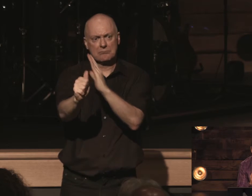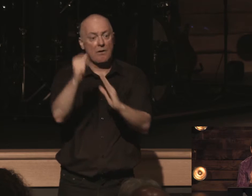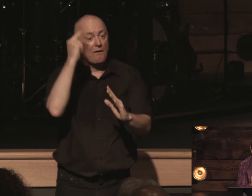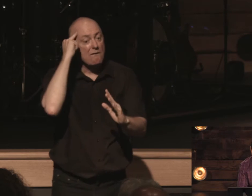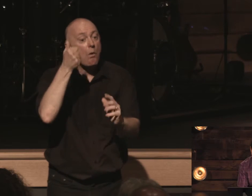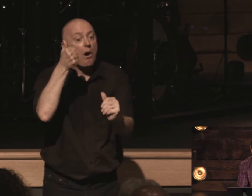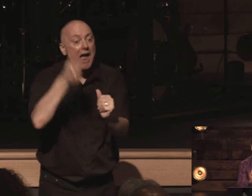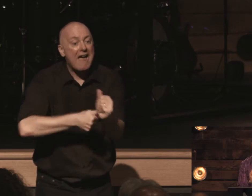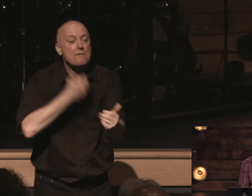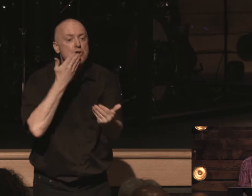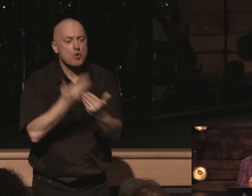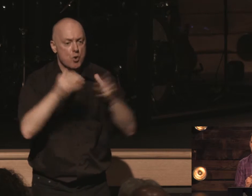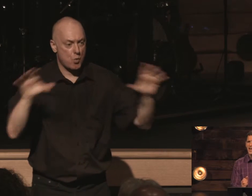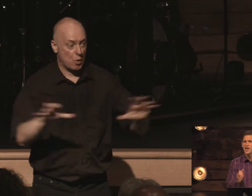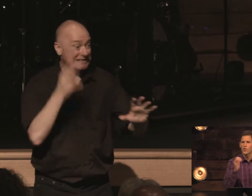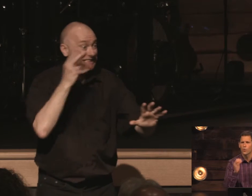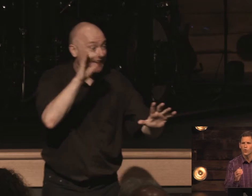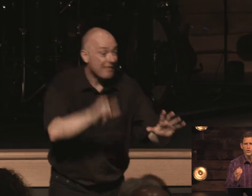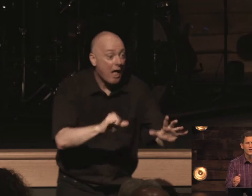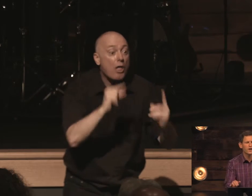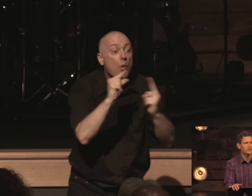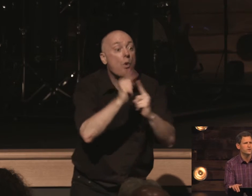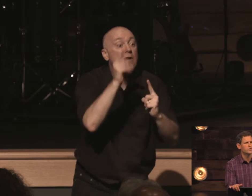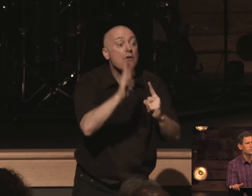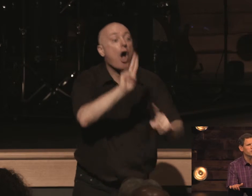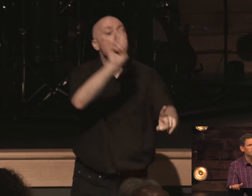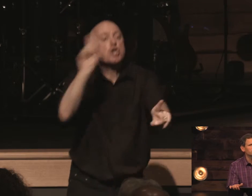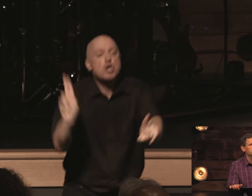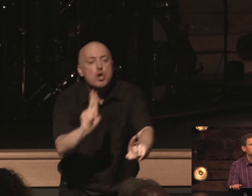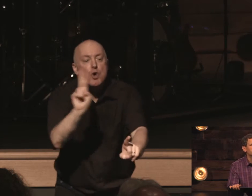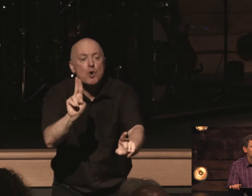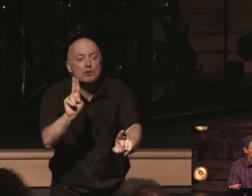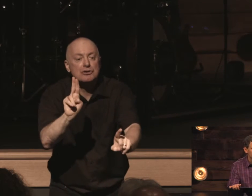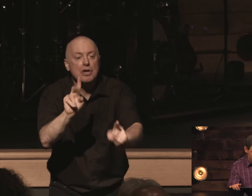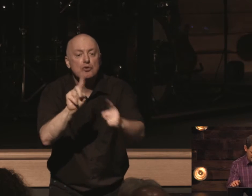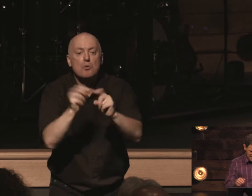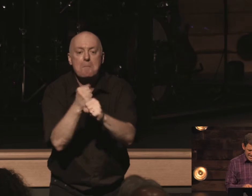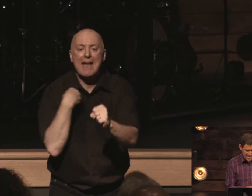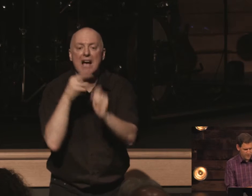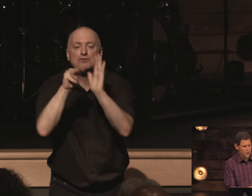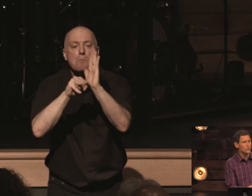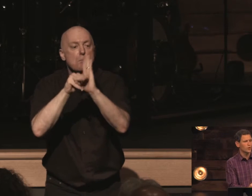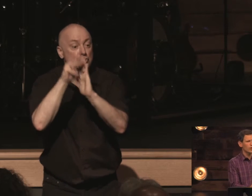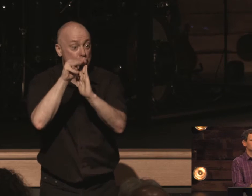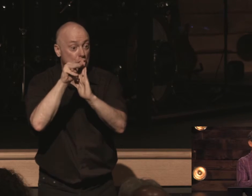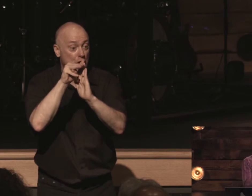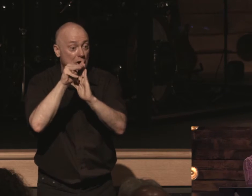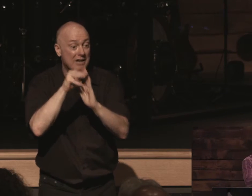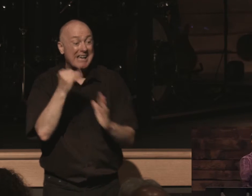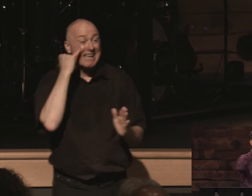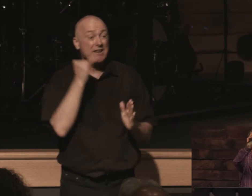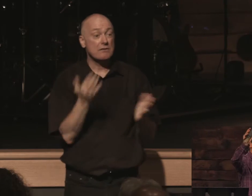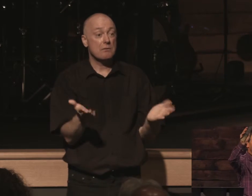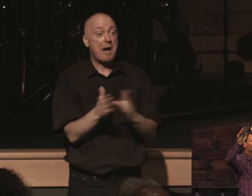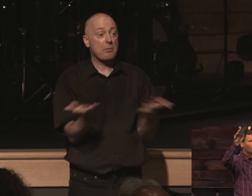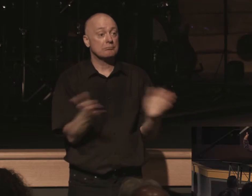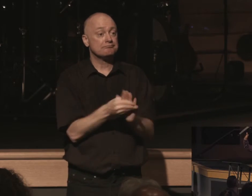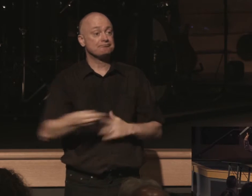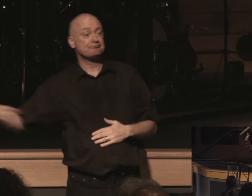good work you see that the word of god is used to bring us to maturity if you close this book loved ones you don't stand